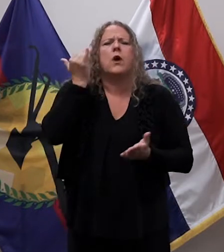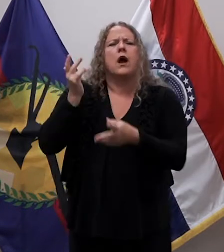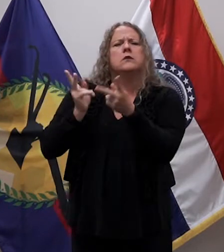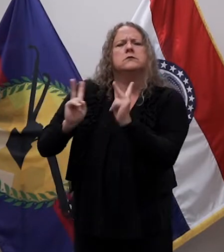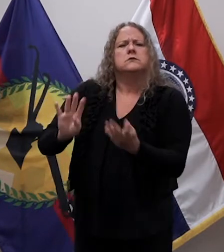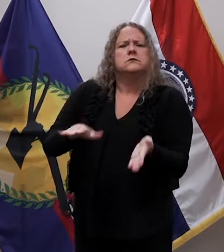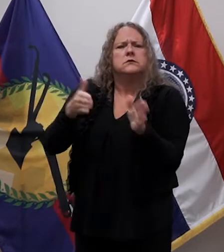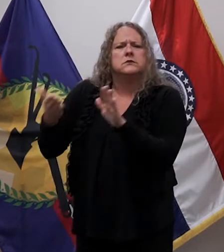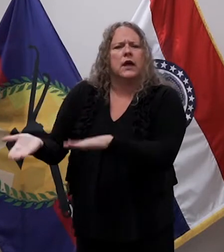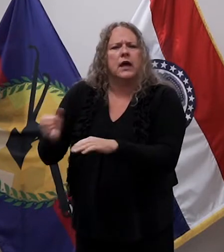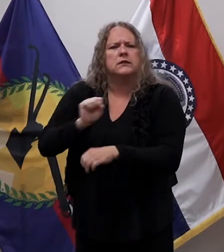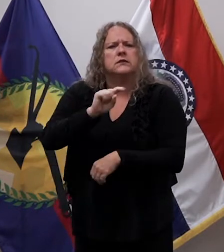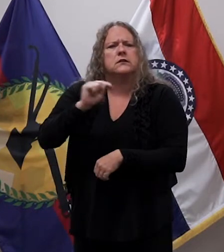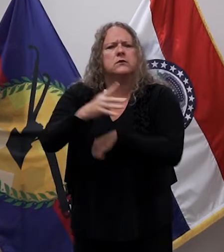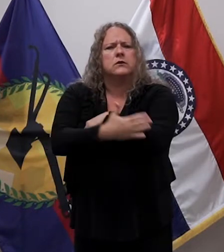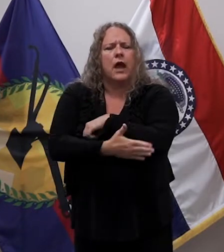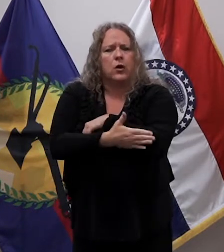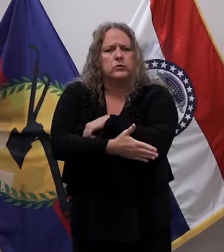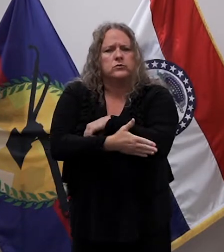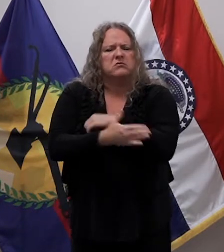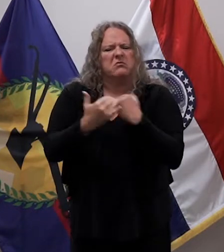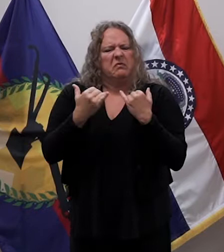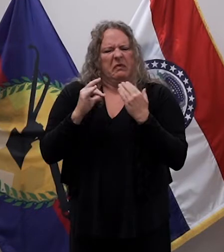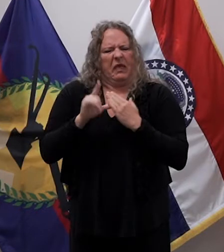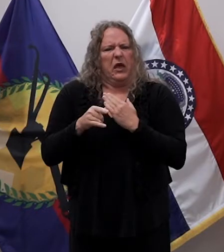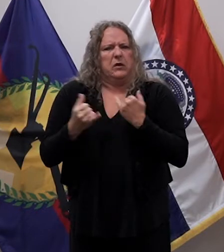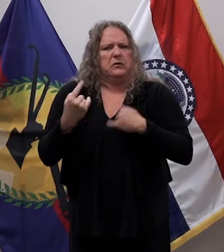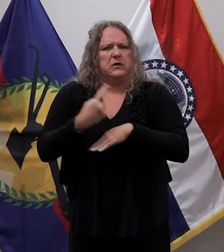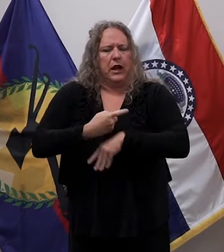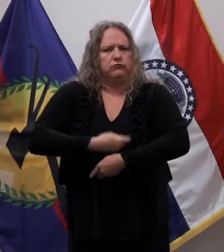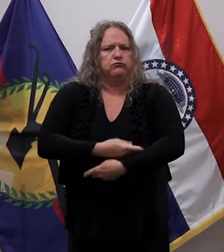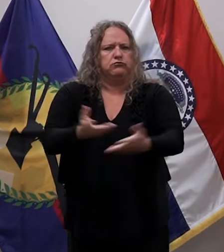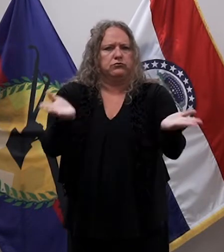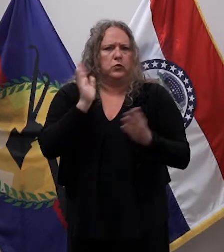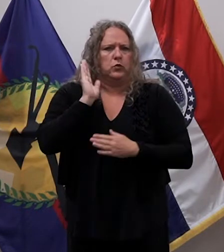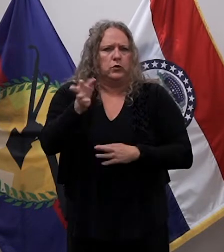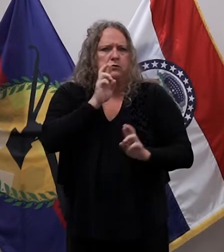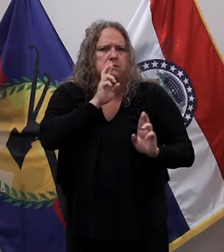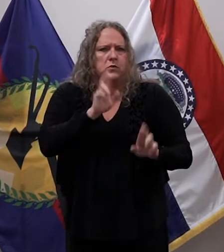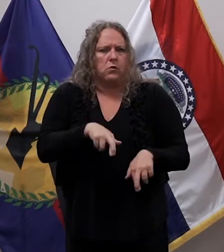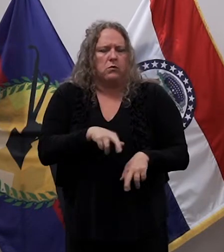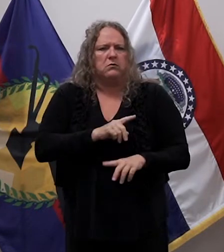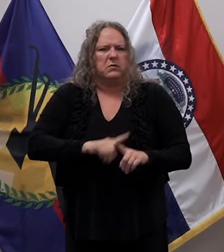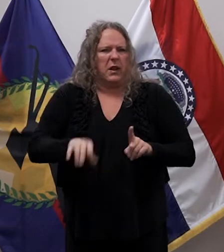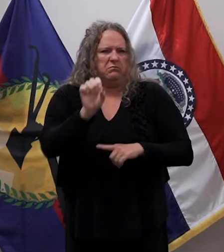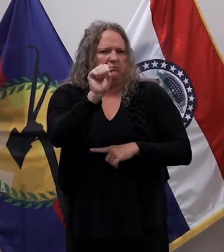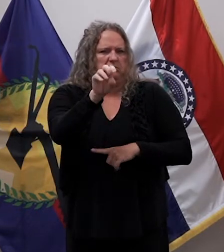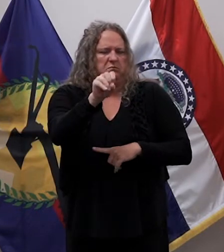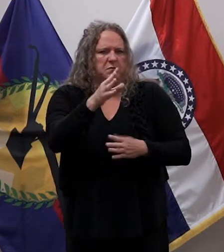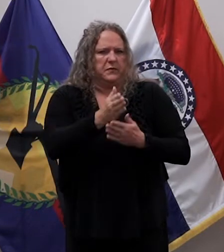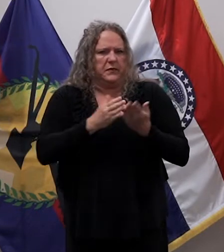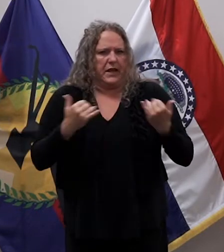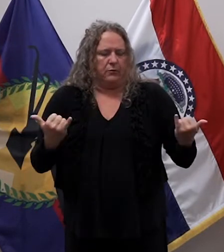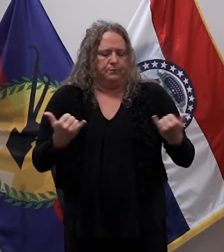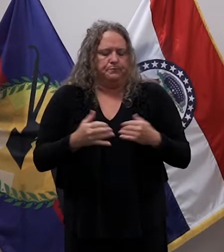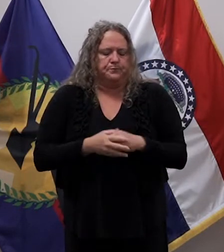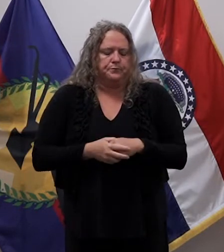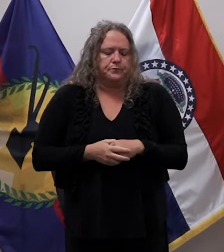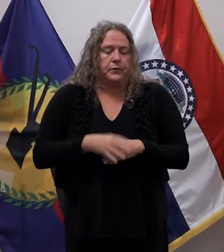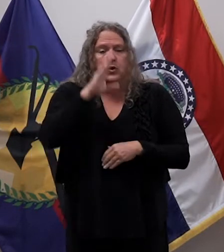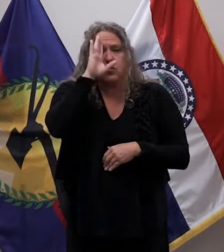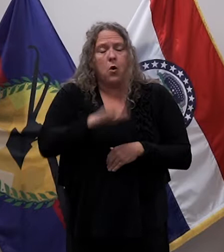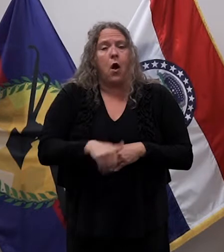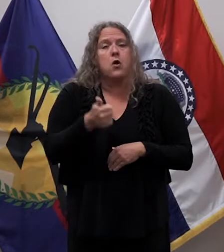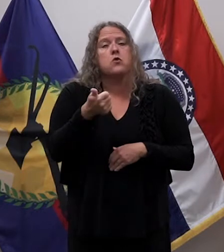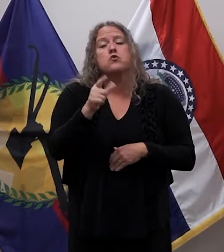report for 2020 will be released later today, but I'd like to share some of those details with you now. Like in 2019, heart